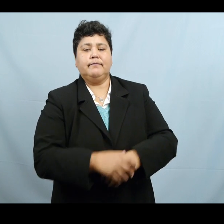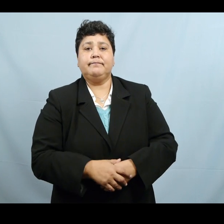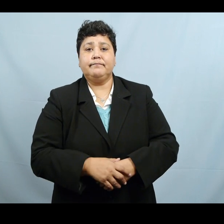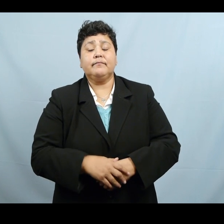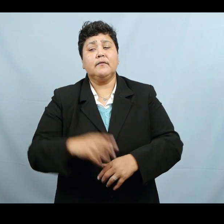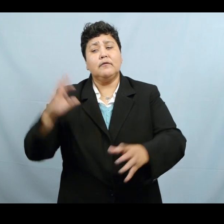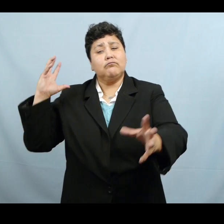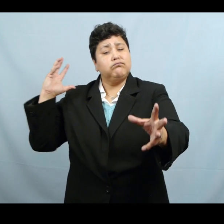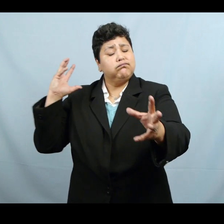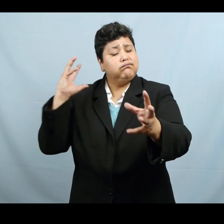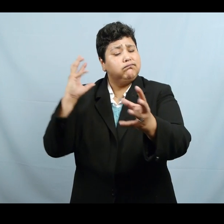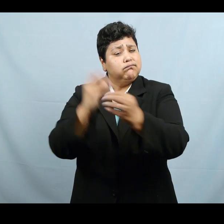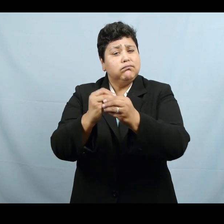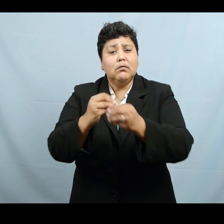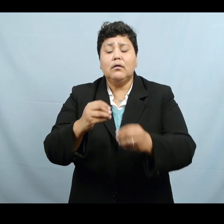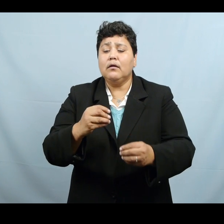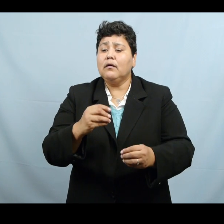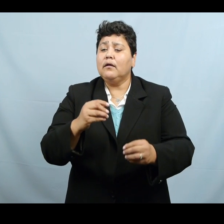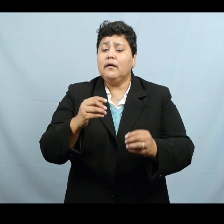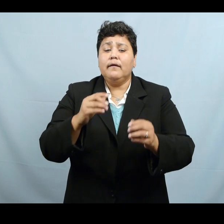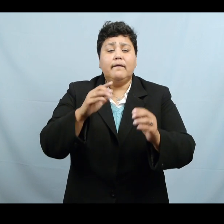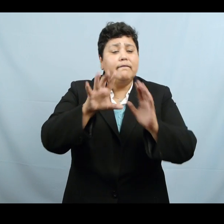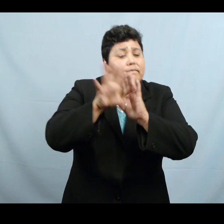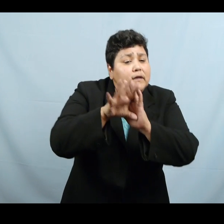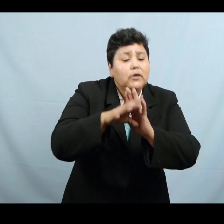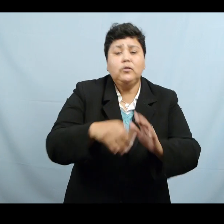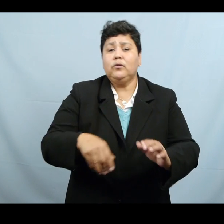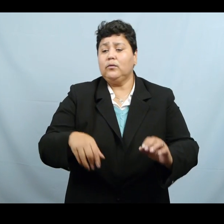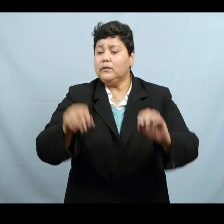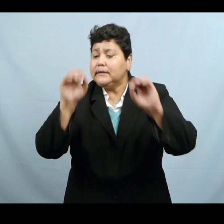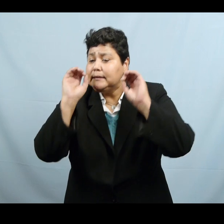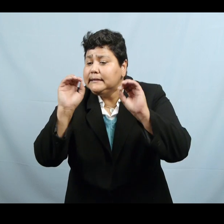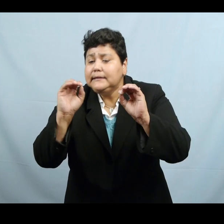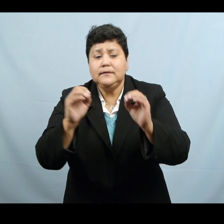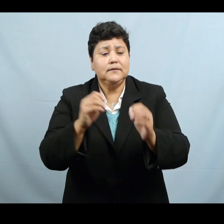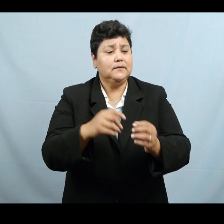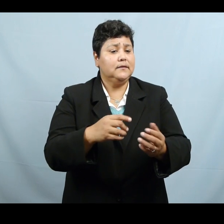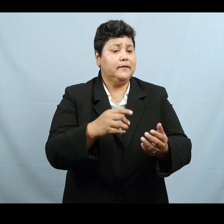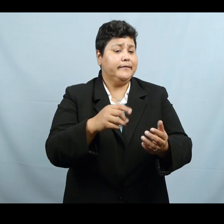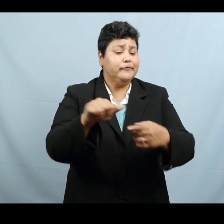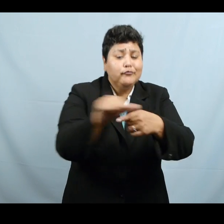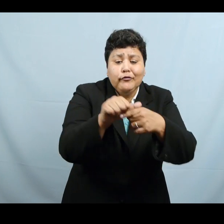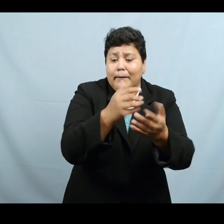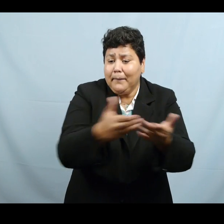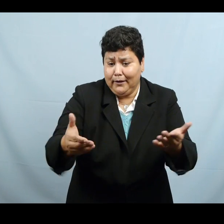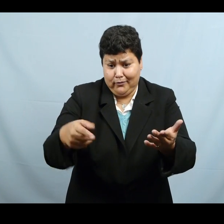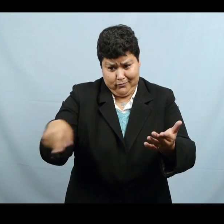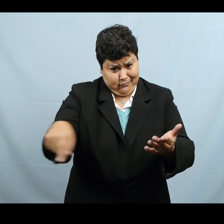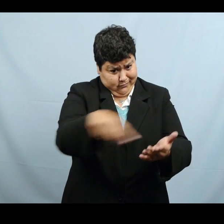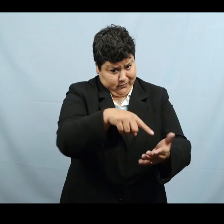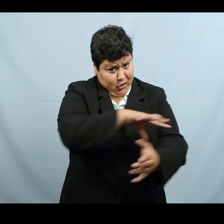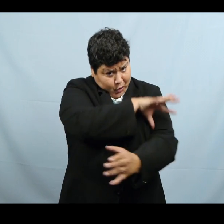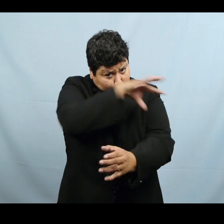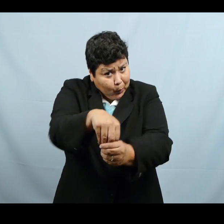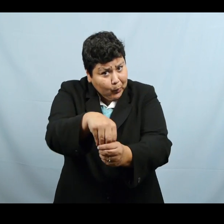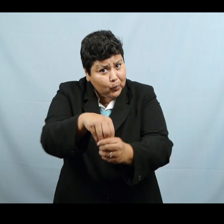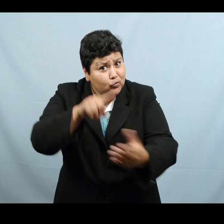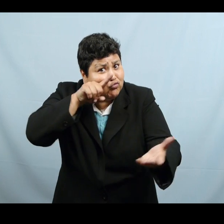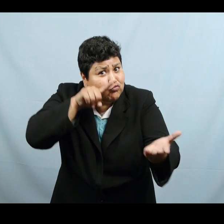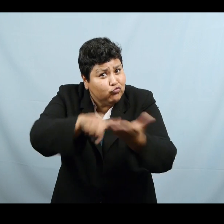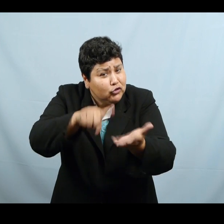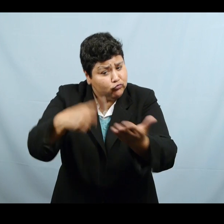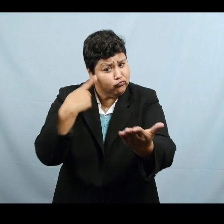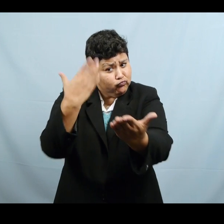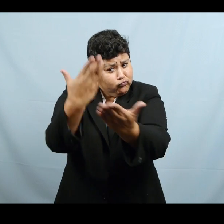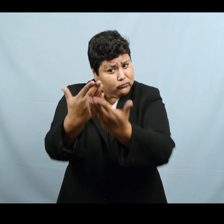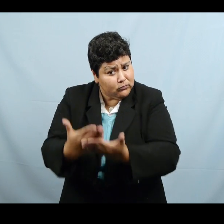There are very few video resource materials and training opportunities for trilingual interpreters using research that